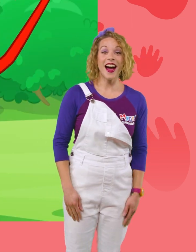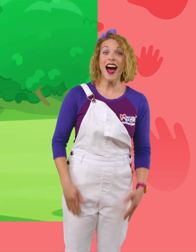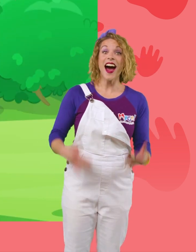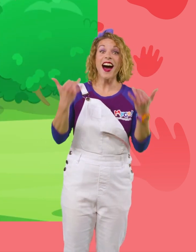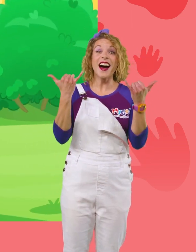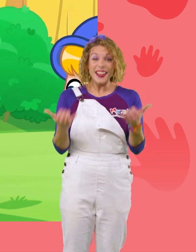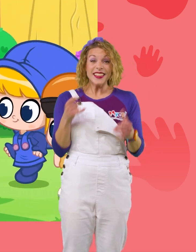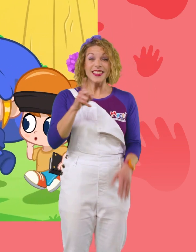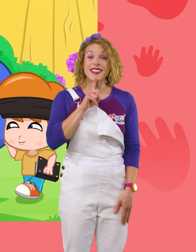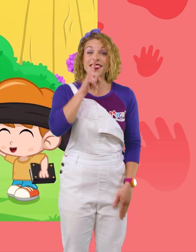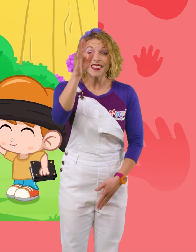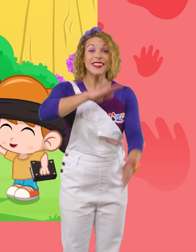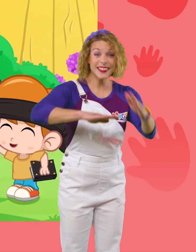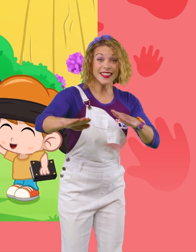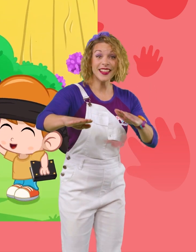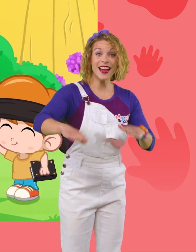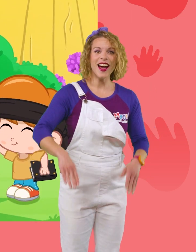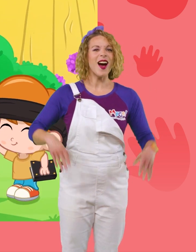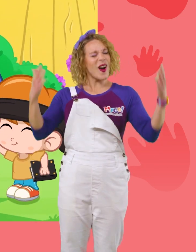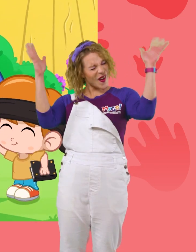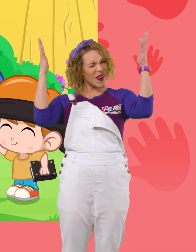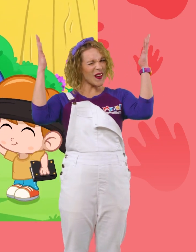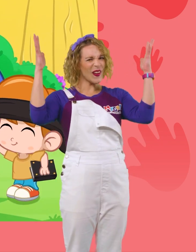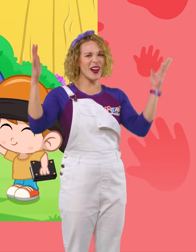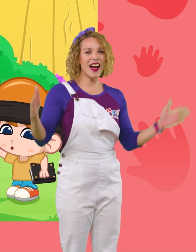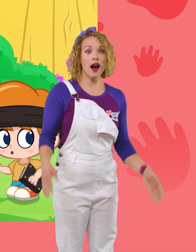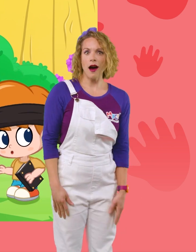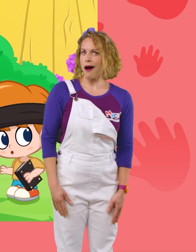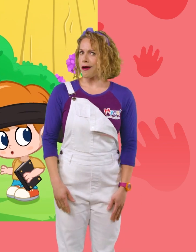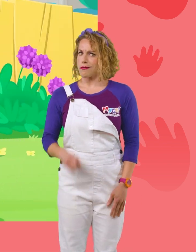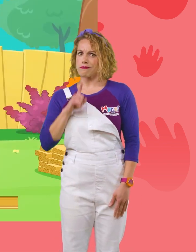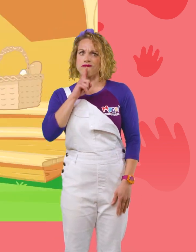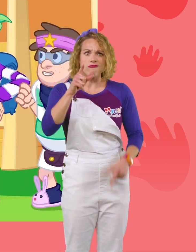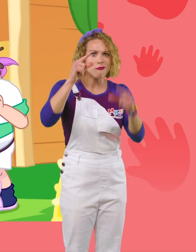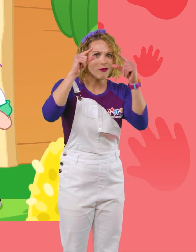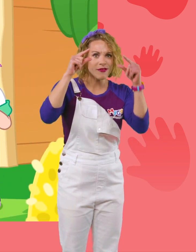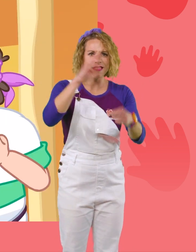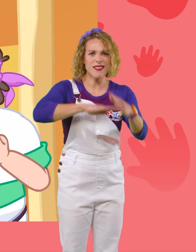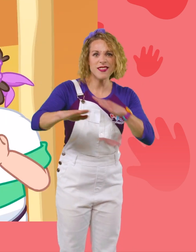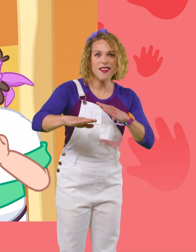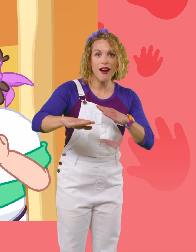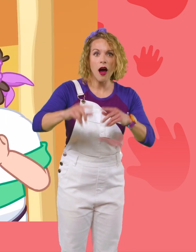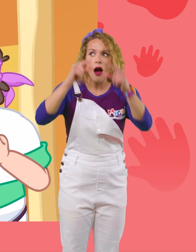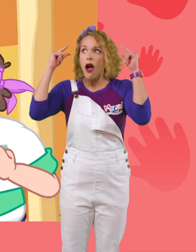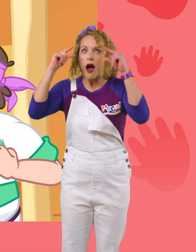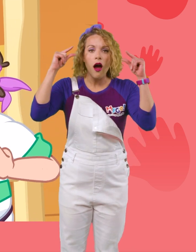Now you're a real ninja! Woo-hoo! A real ninja? The bandits! No!